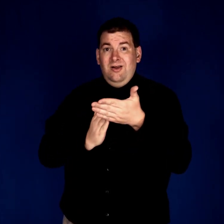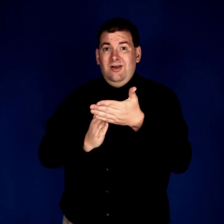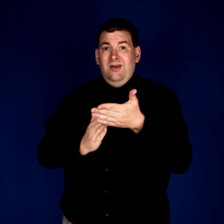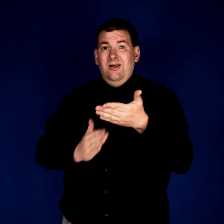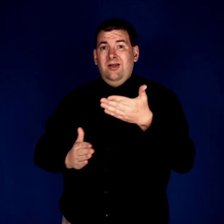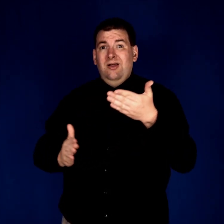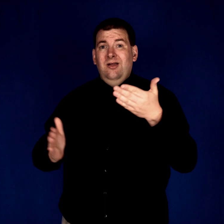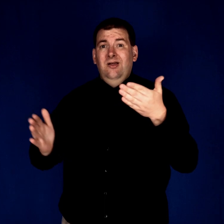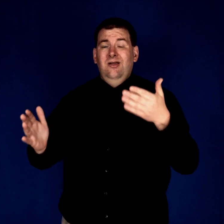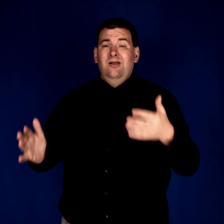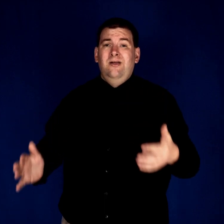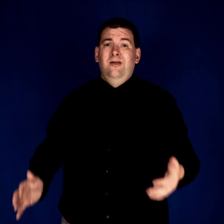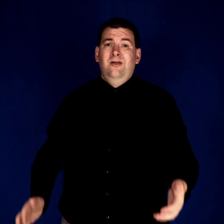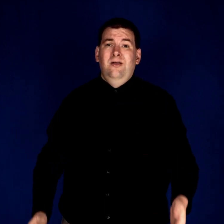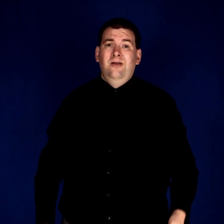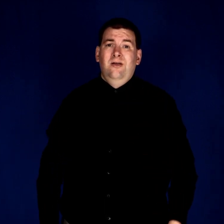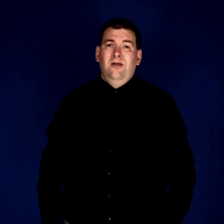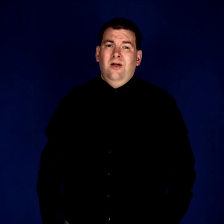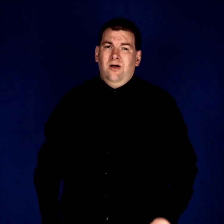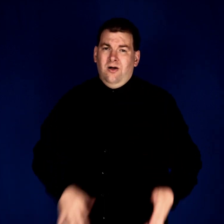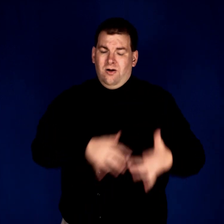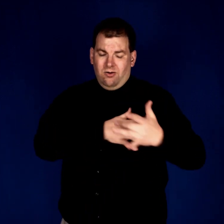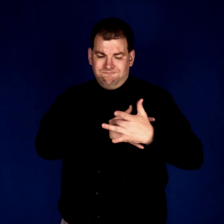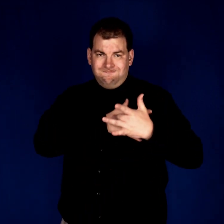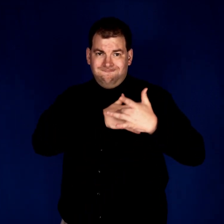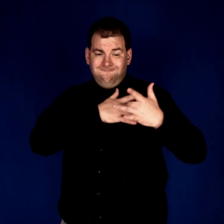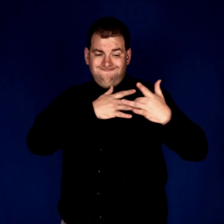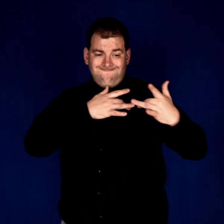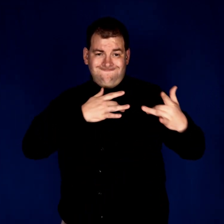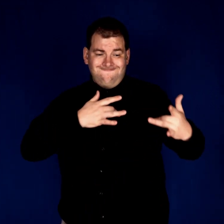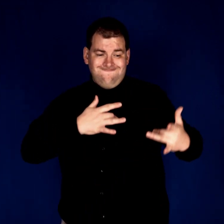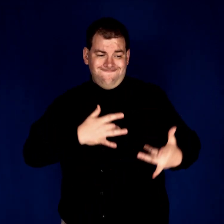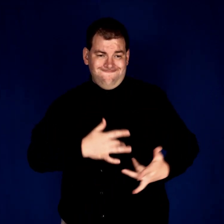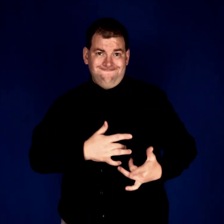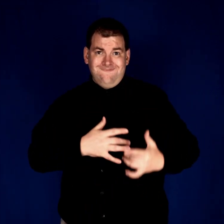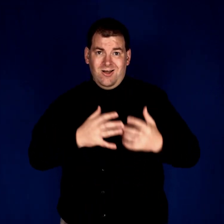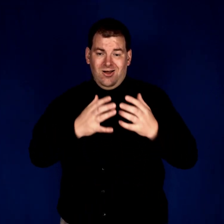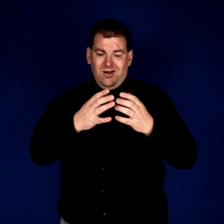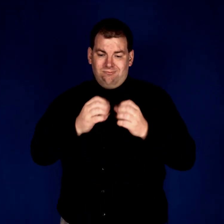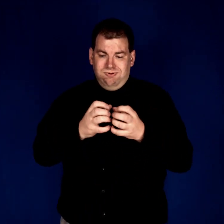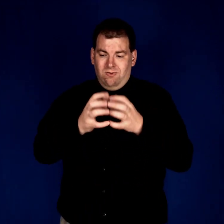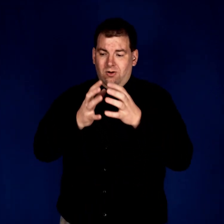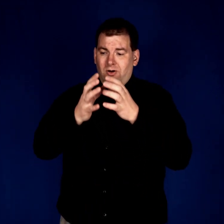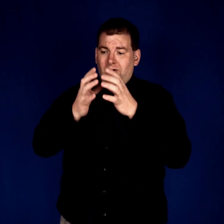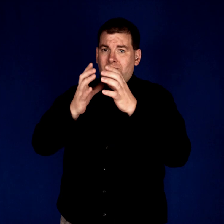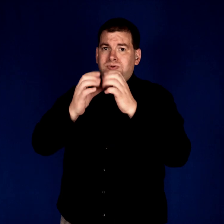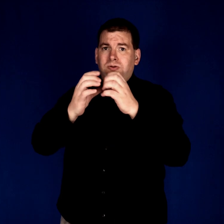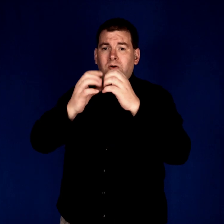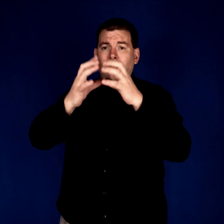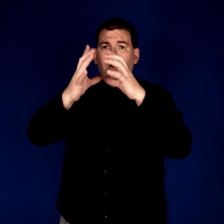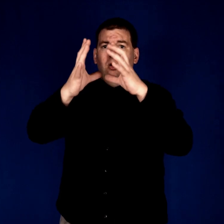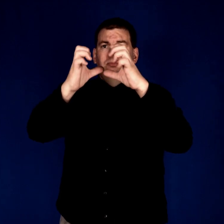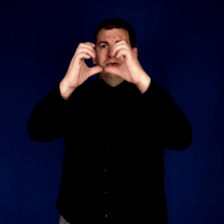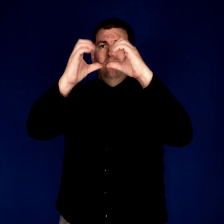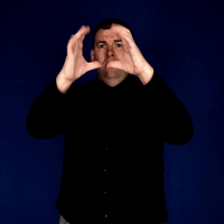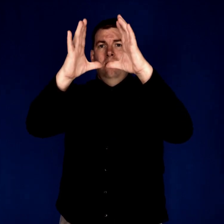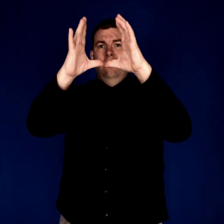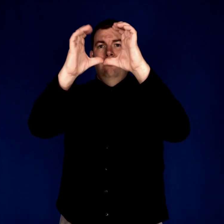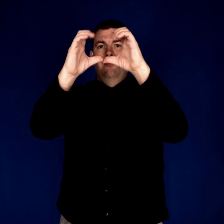hearts B scalable